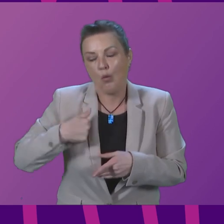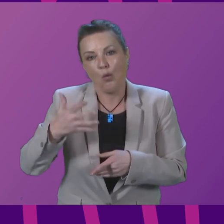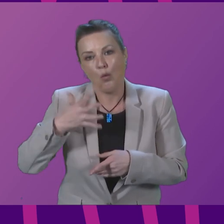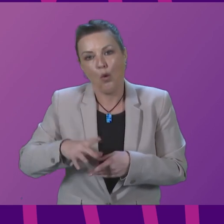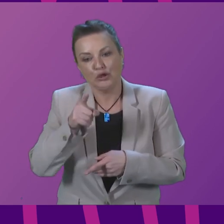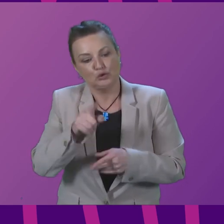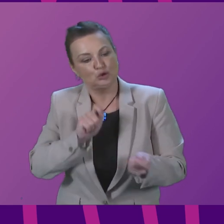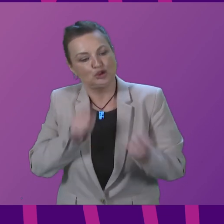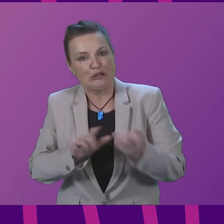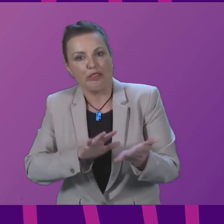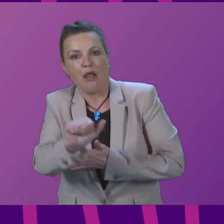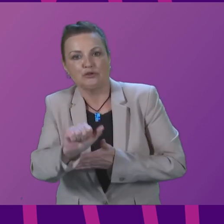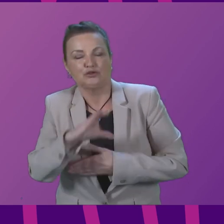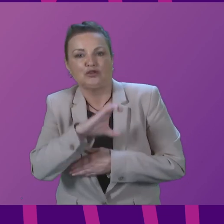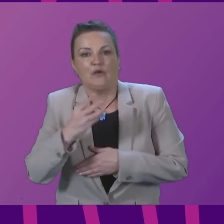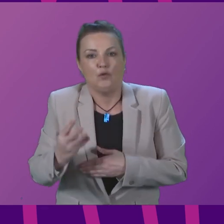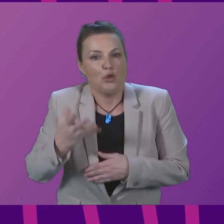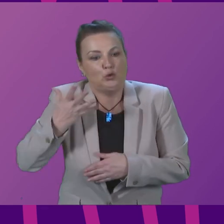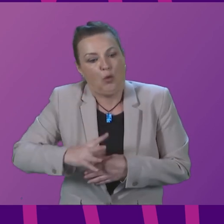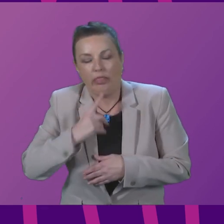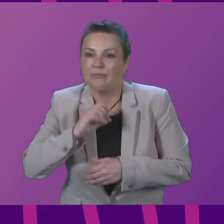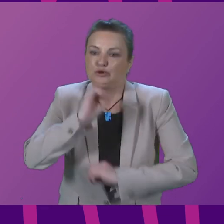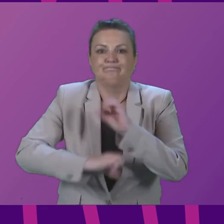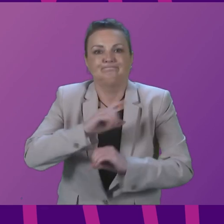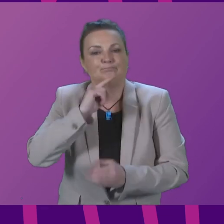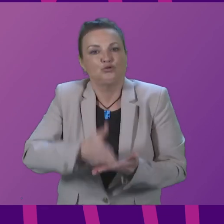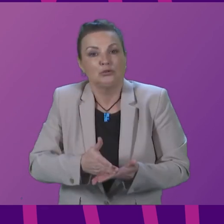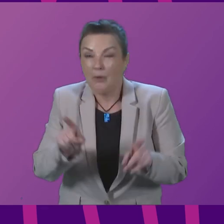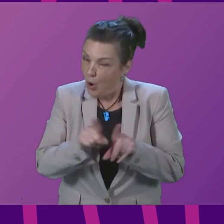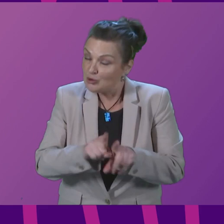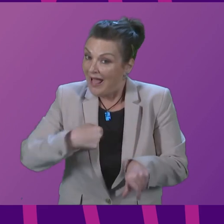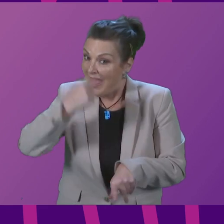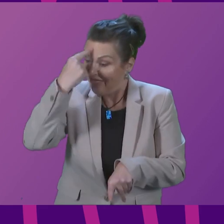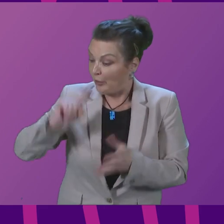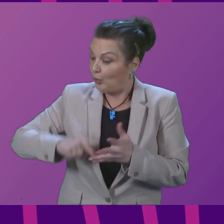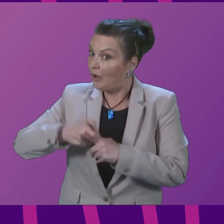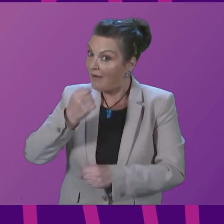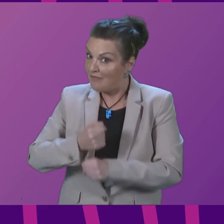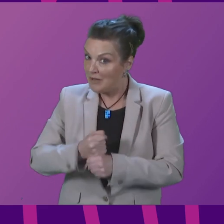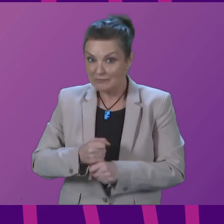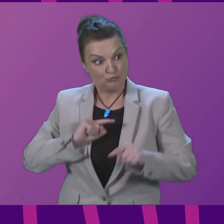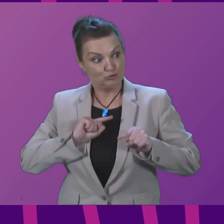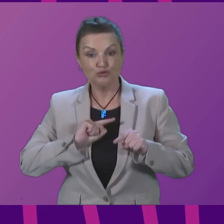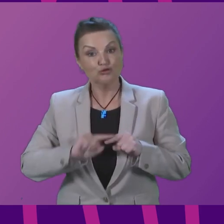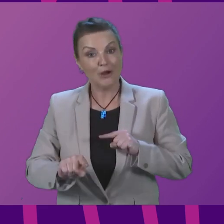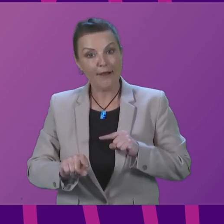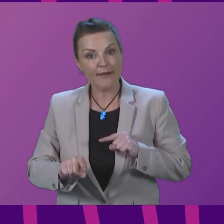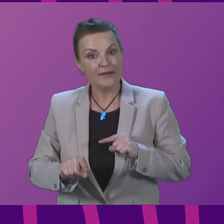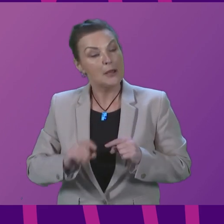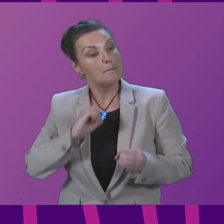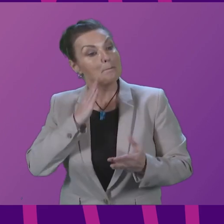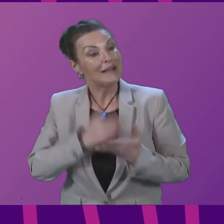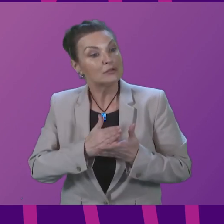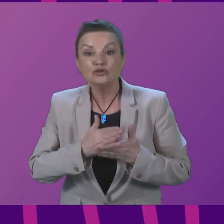vandalism, but they do also represent an attempt on the part of the UK Government to undermine public service